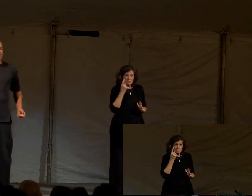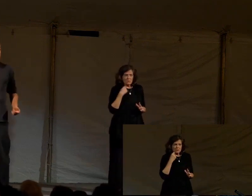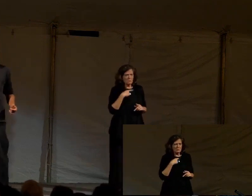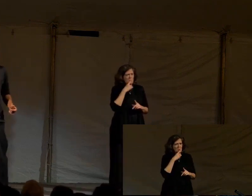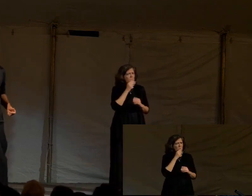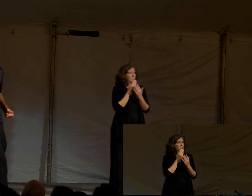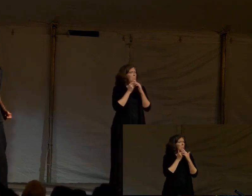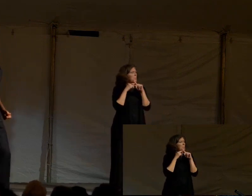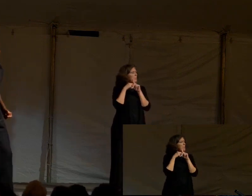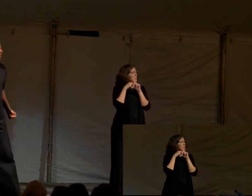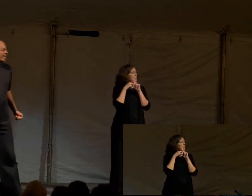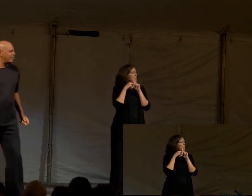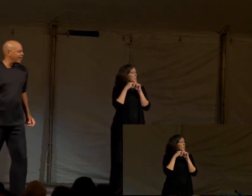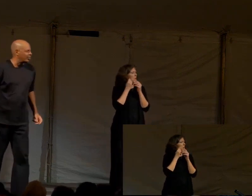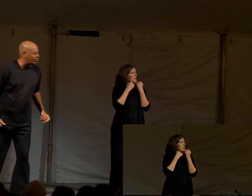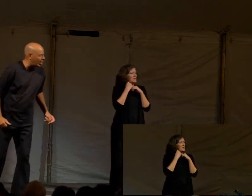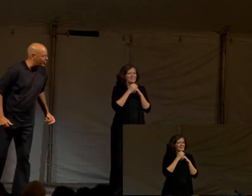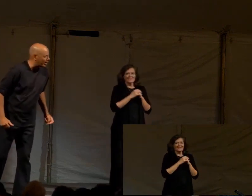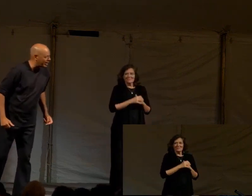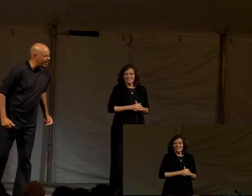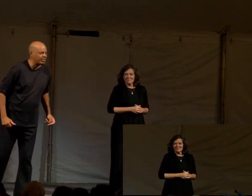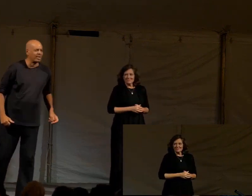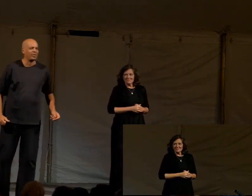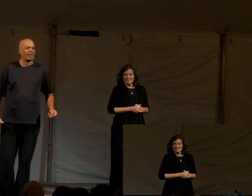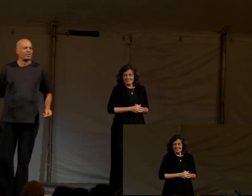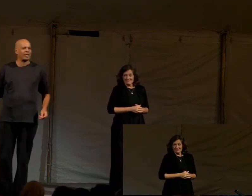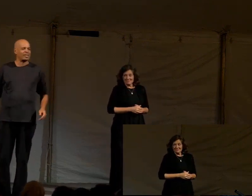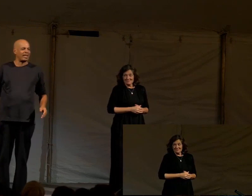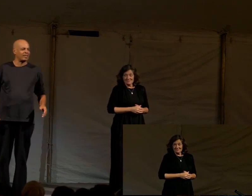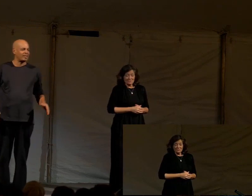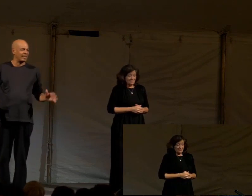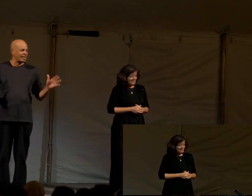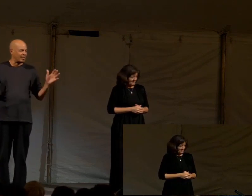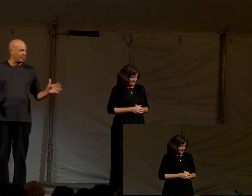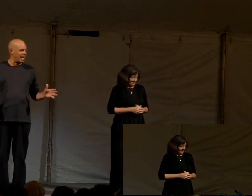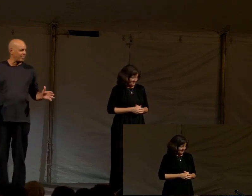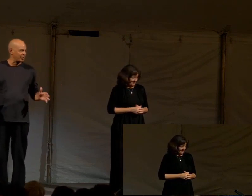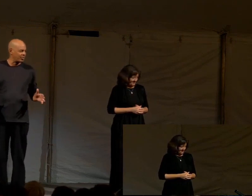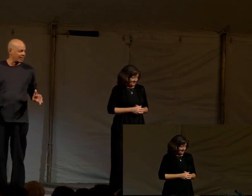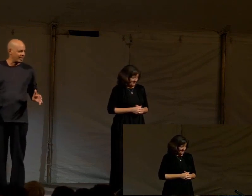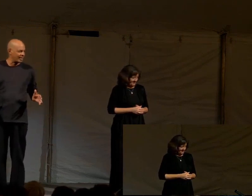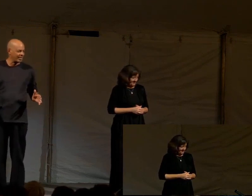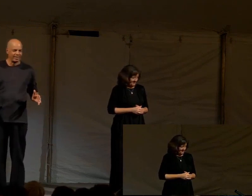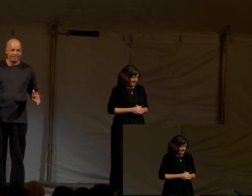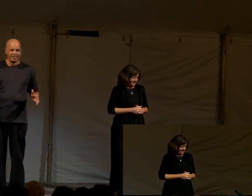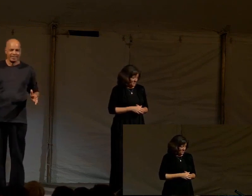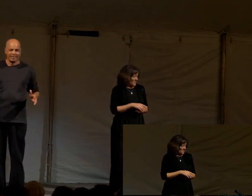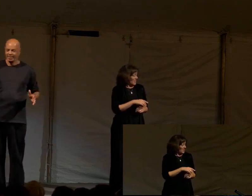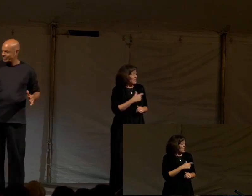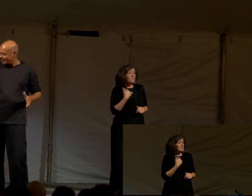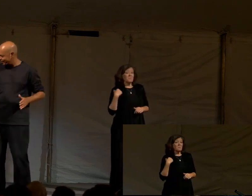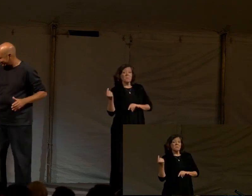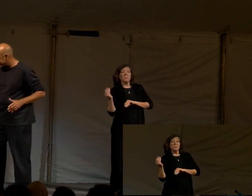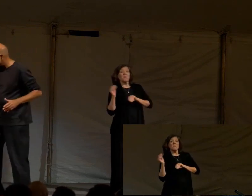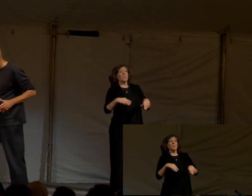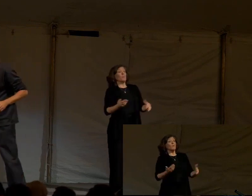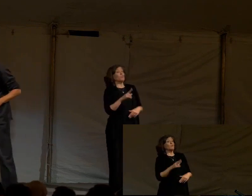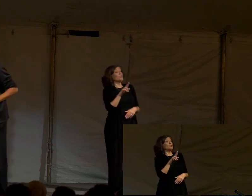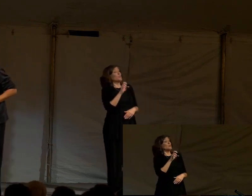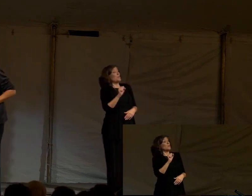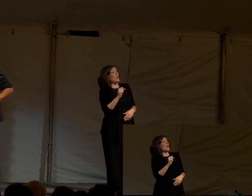I'm an immigrant, but I didn't want to take anybody's job when I came to the US, so I decided to stick as a mime and storyteller. All right?